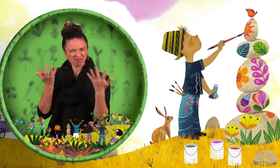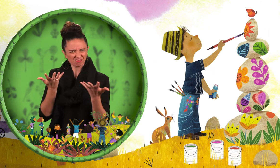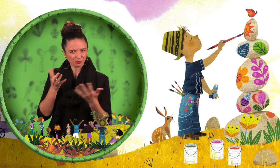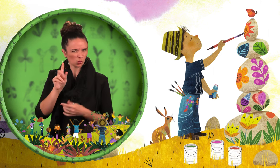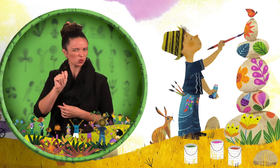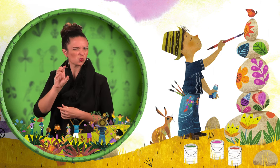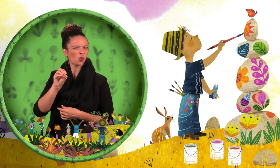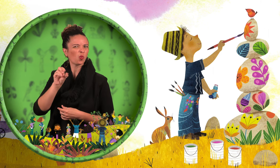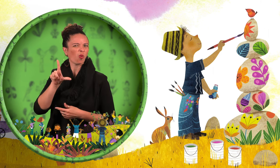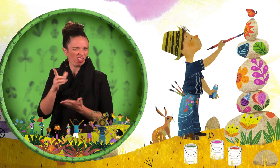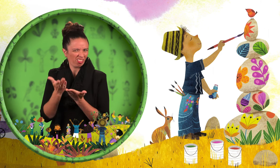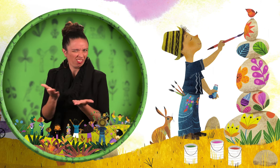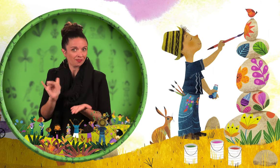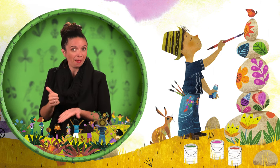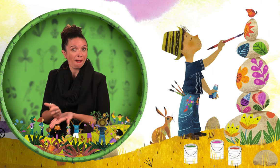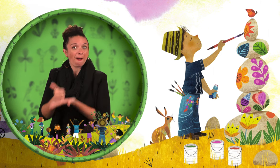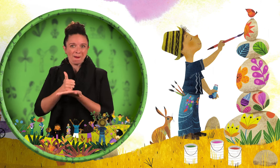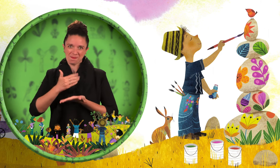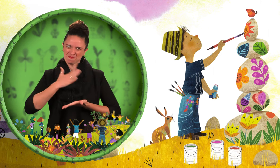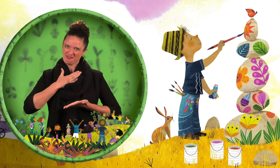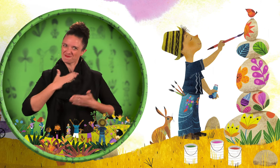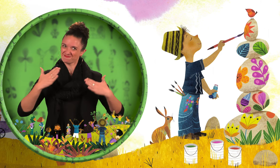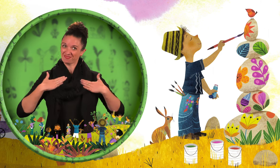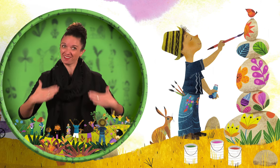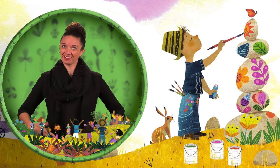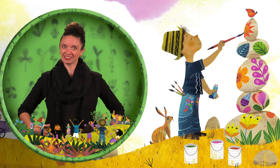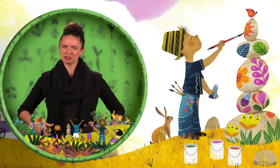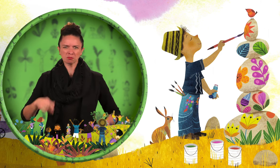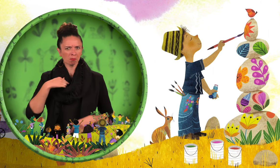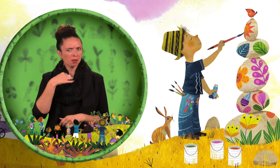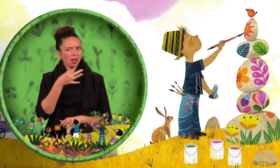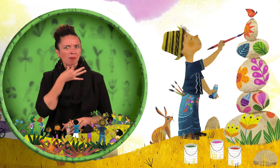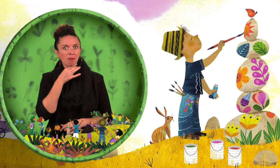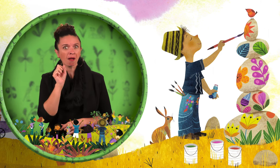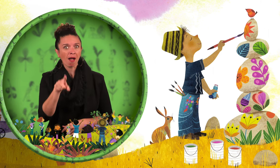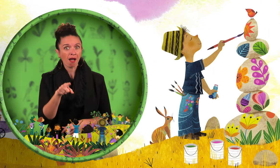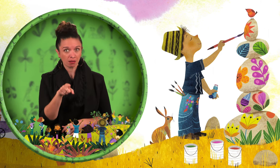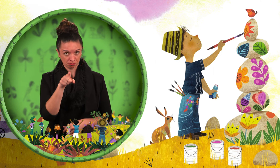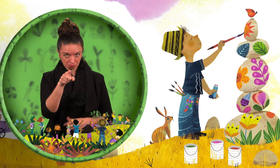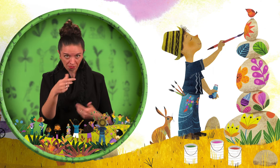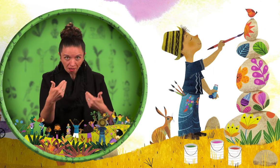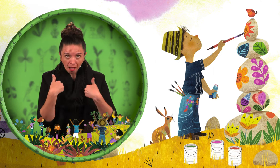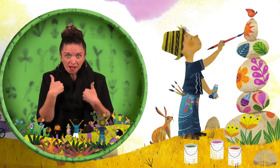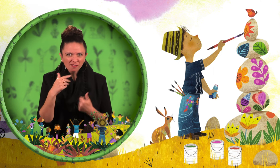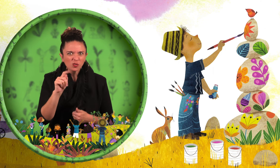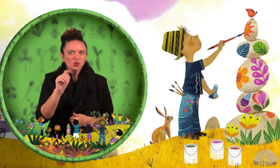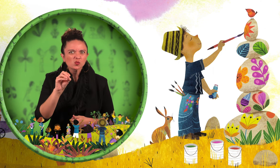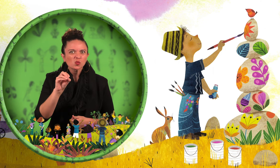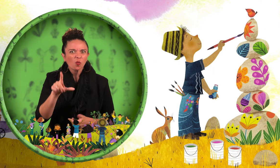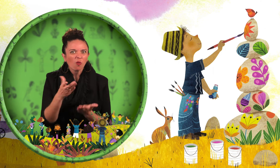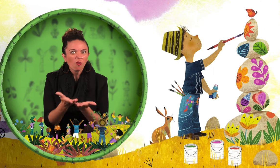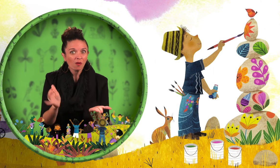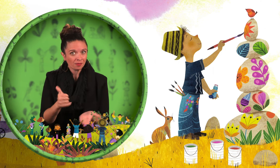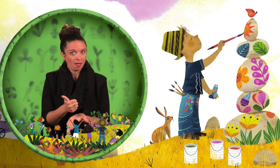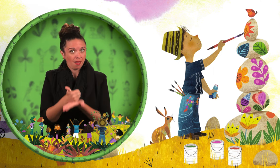My inhaler is like a tool to help my body. Do you use a tool to help your body?